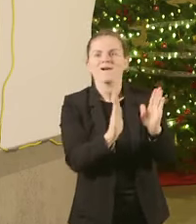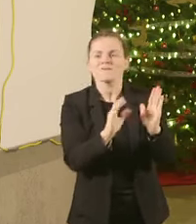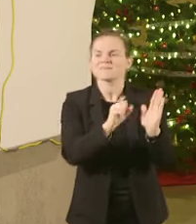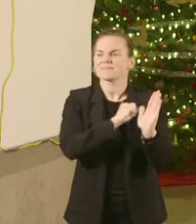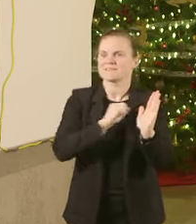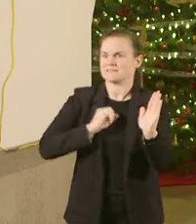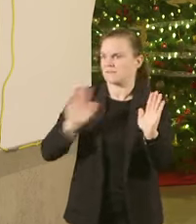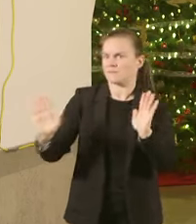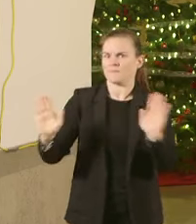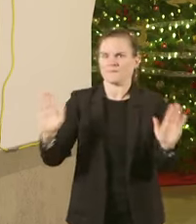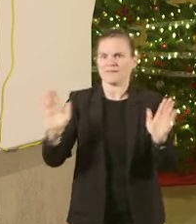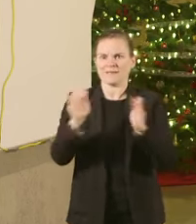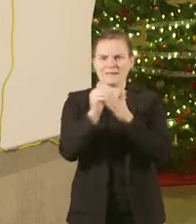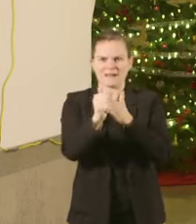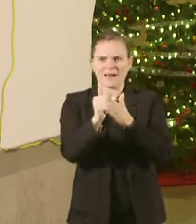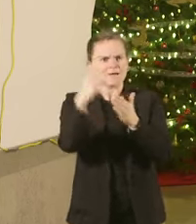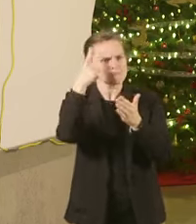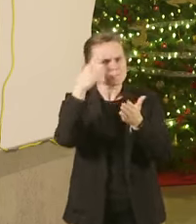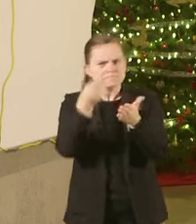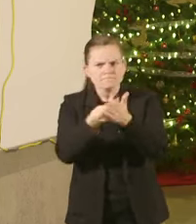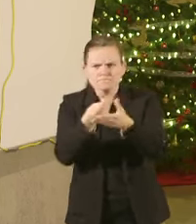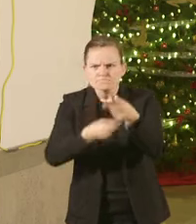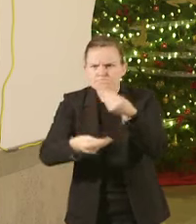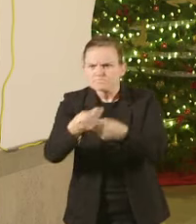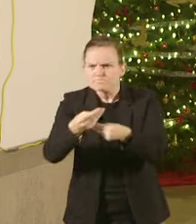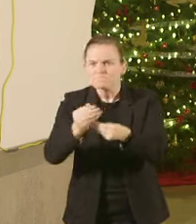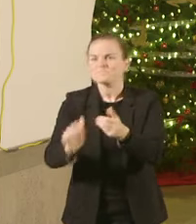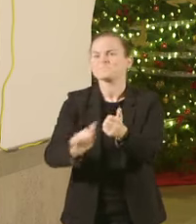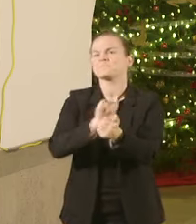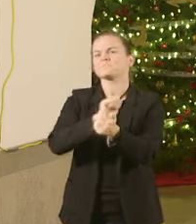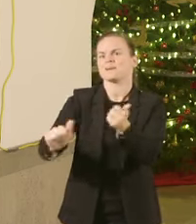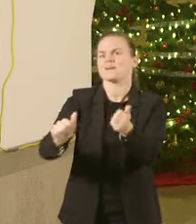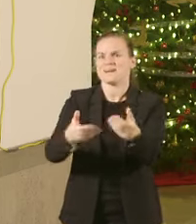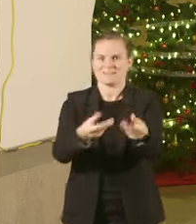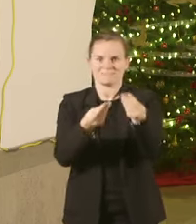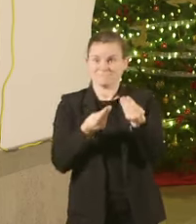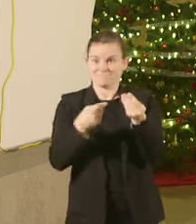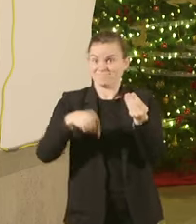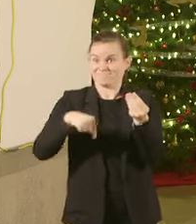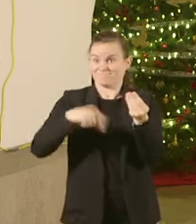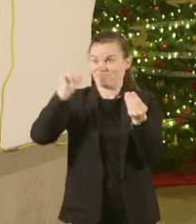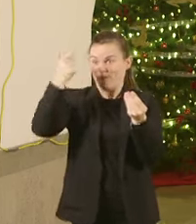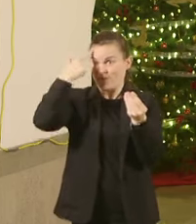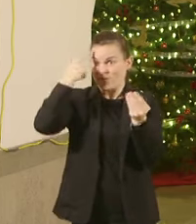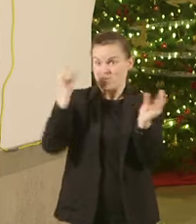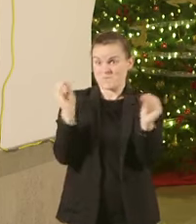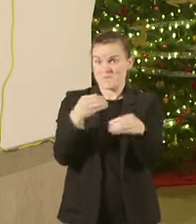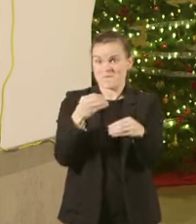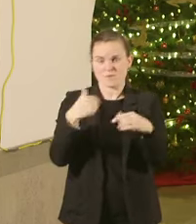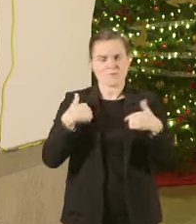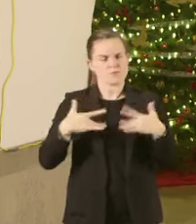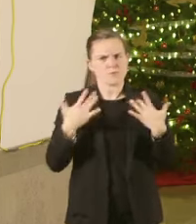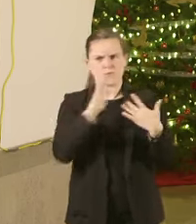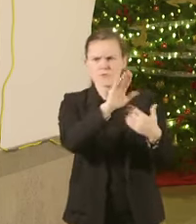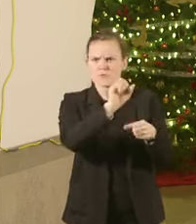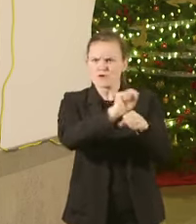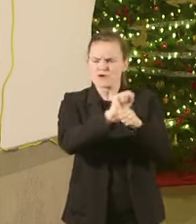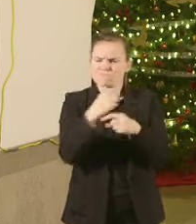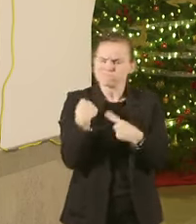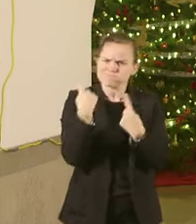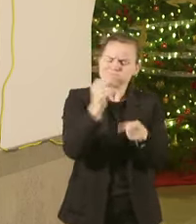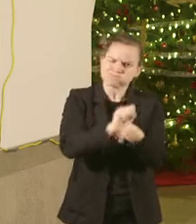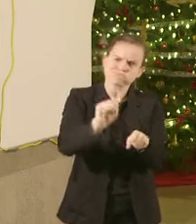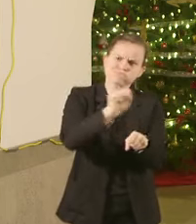getting that passed and get it to the governor's office I want to thank them for that and the work that they've done on that issue